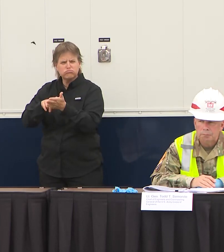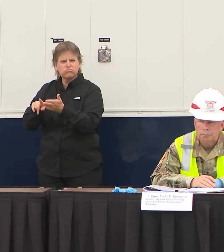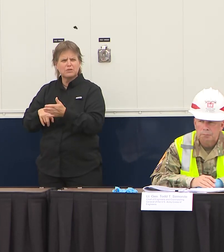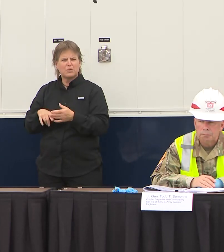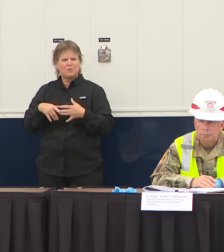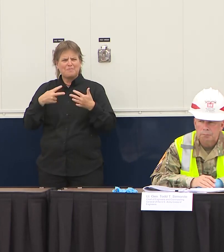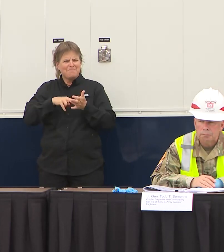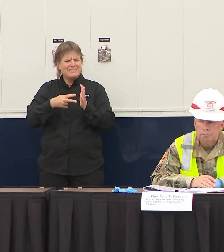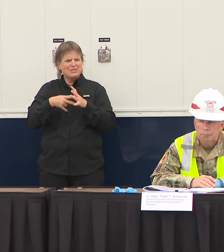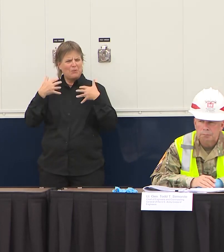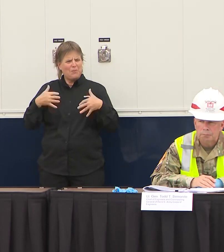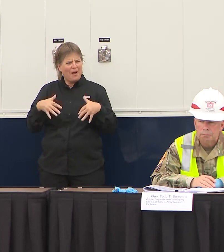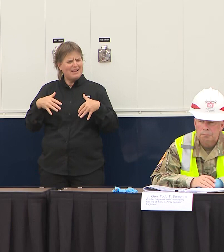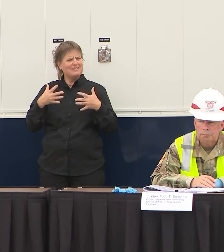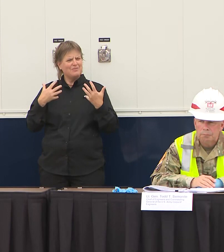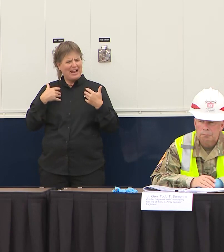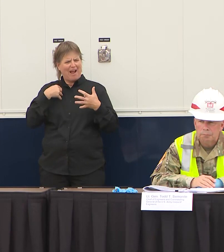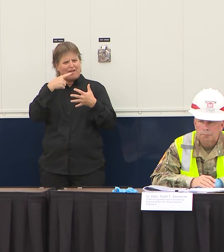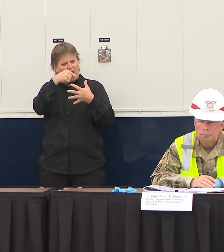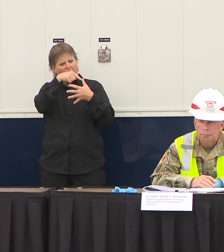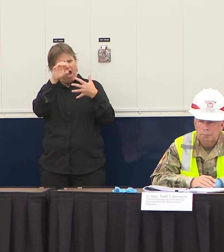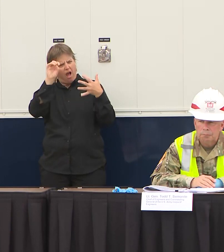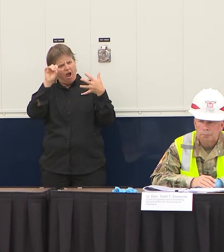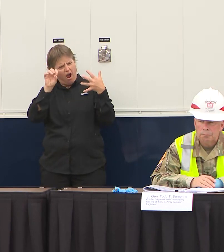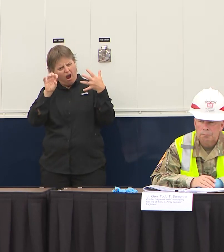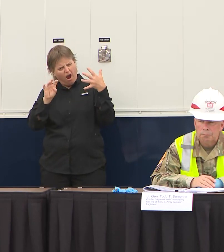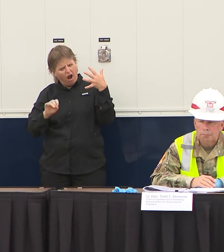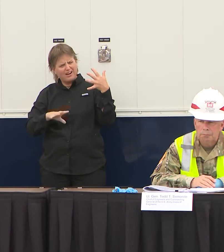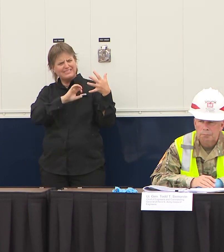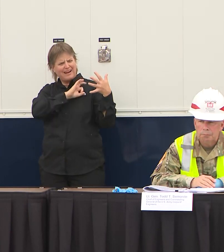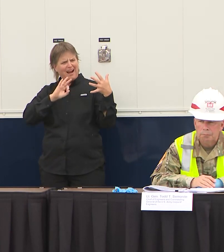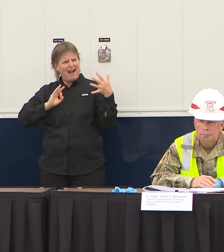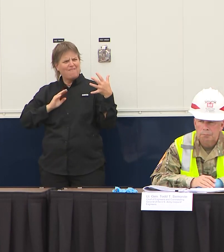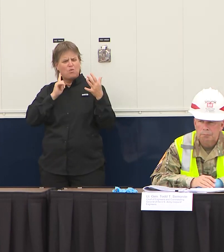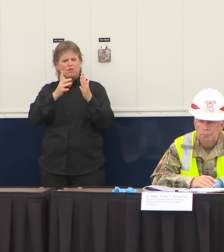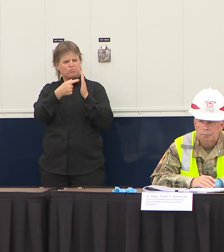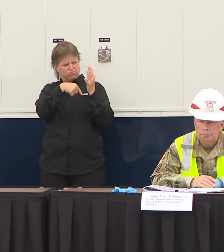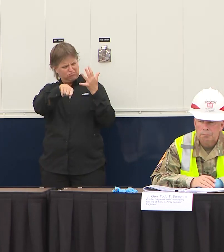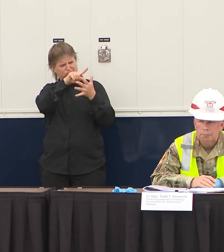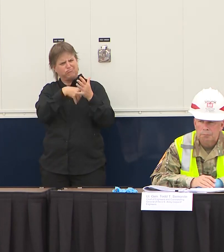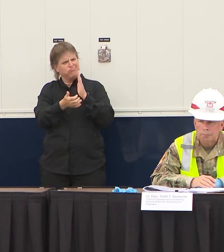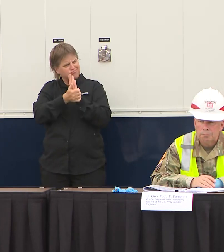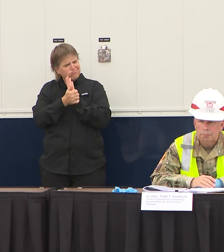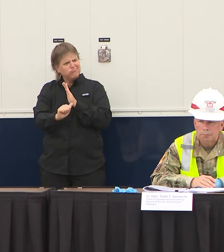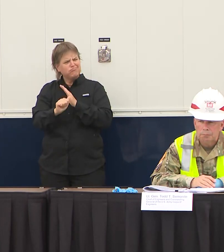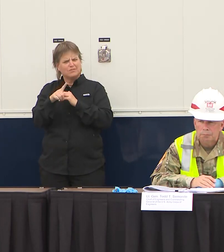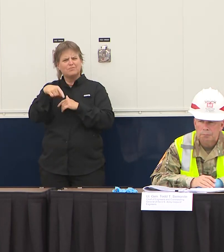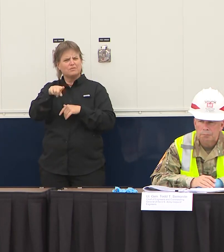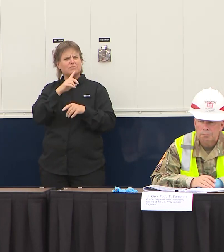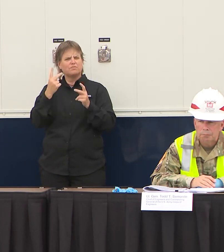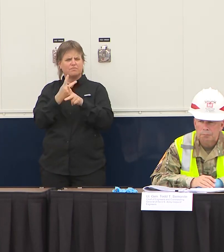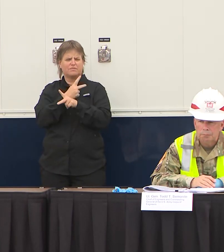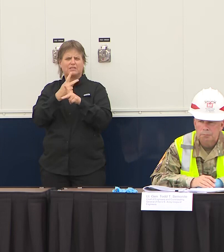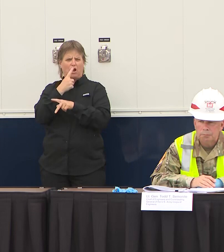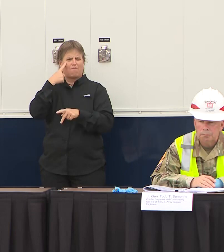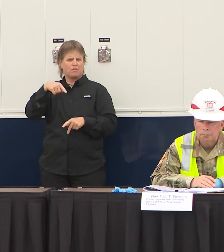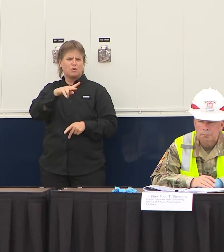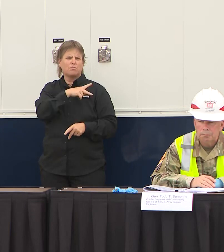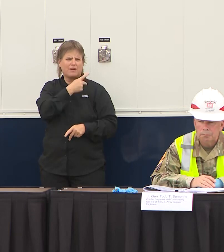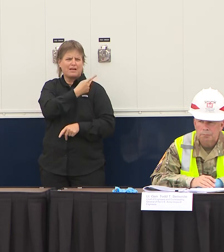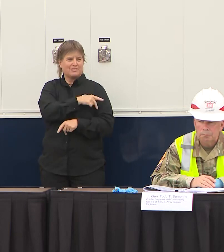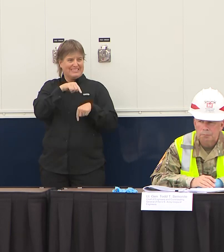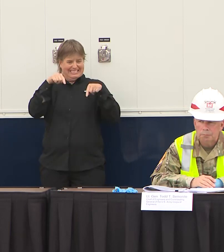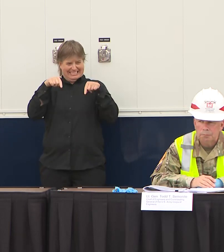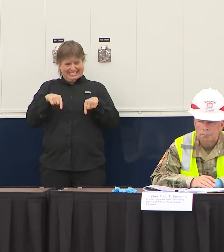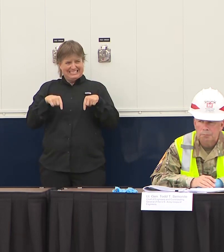to be able to care for patients and this is going to be a facility that will accept the COVID patients you know some of